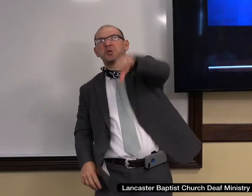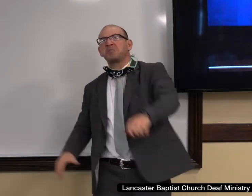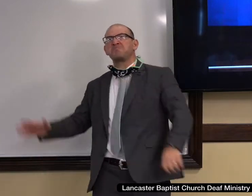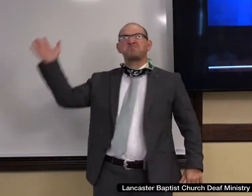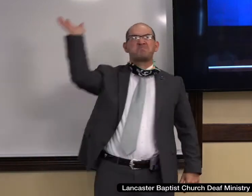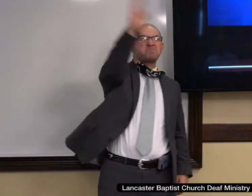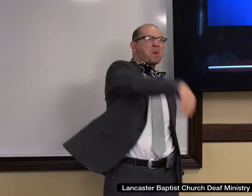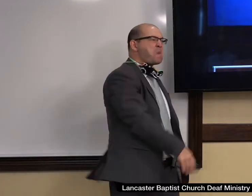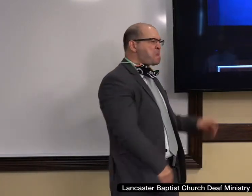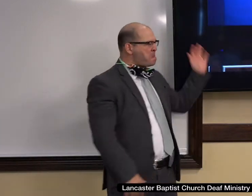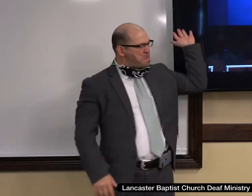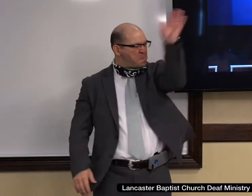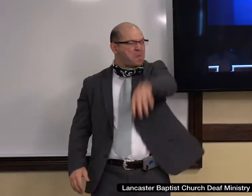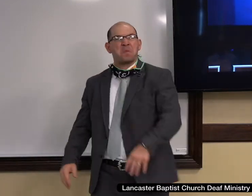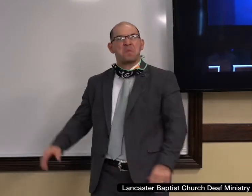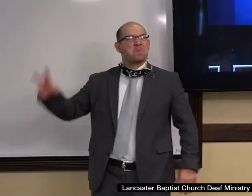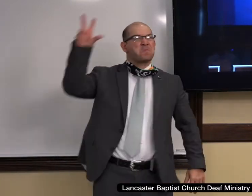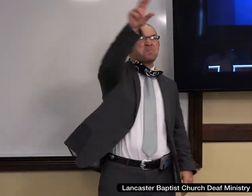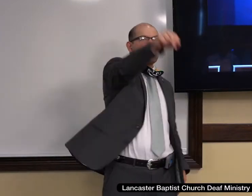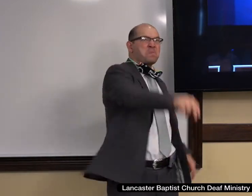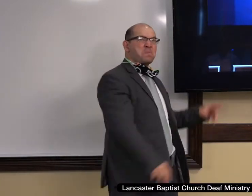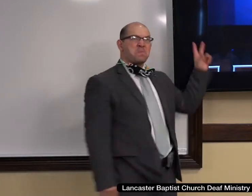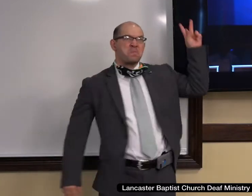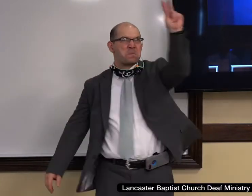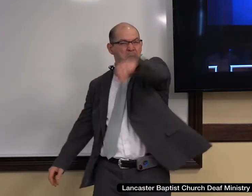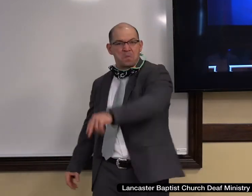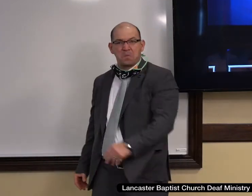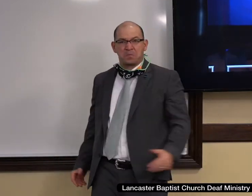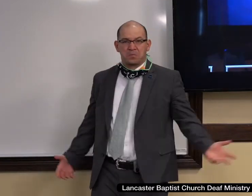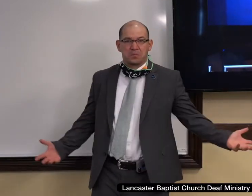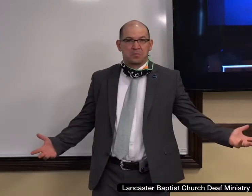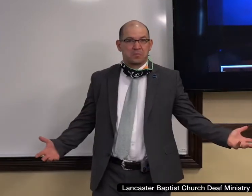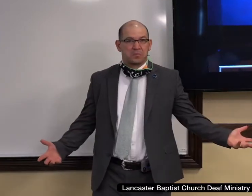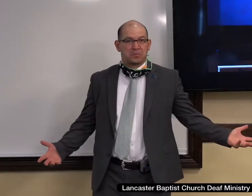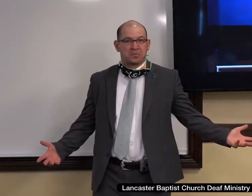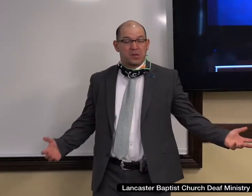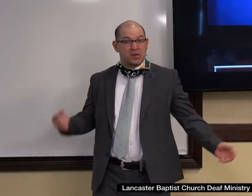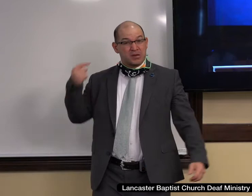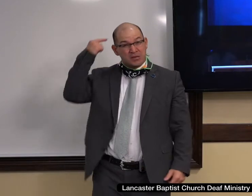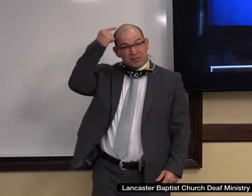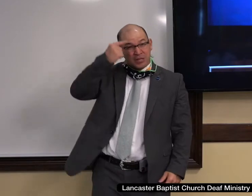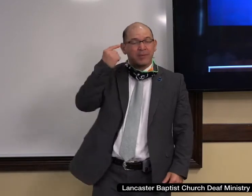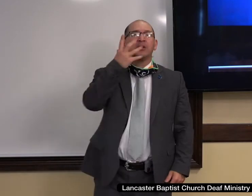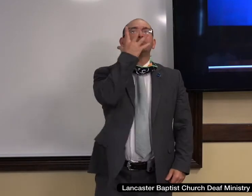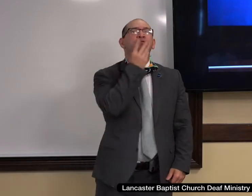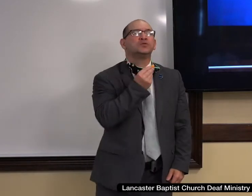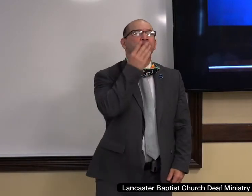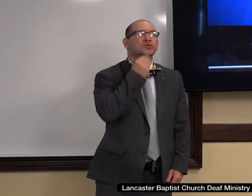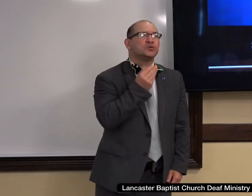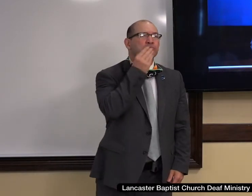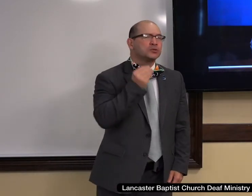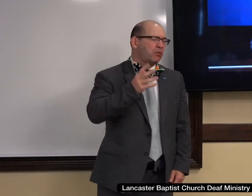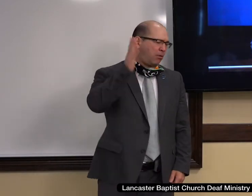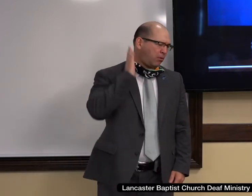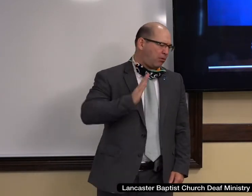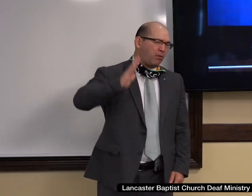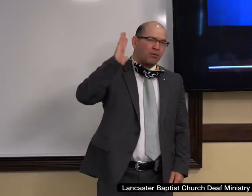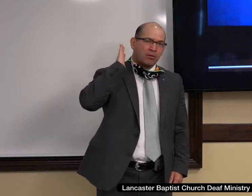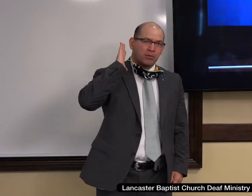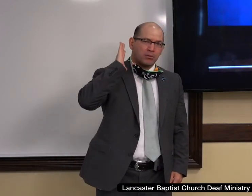week. I think of the Jewish nation in the first century. Acts 4 and 10. it known unto you